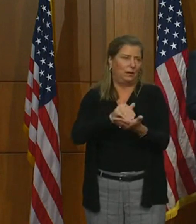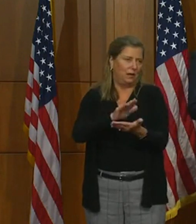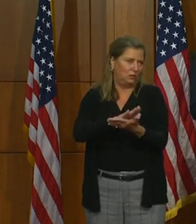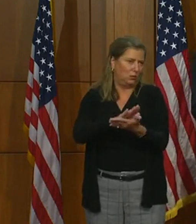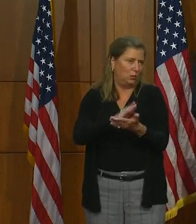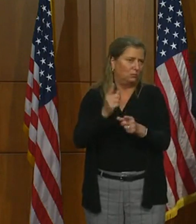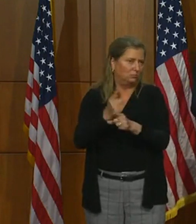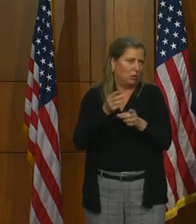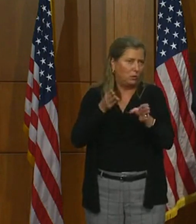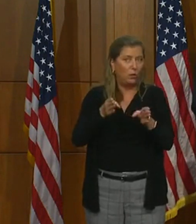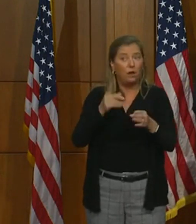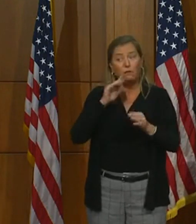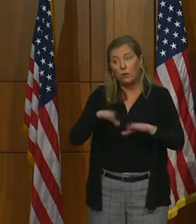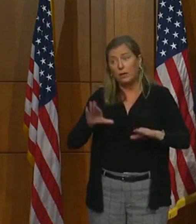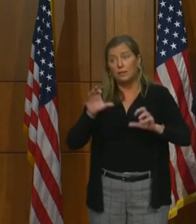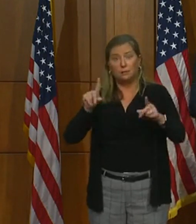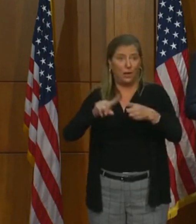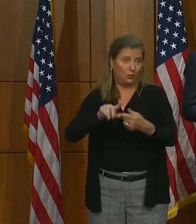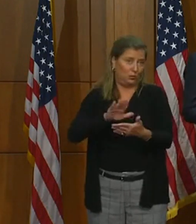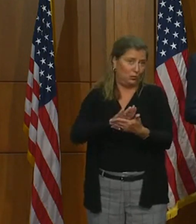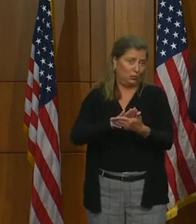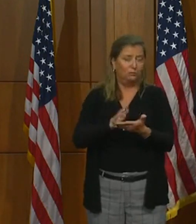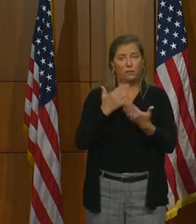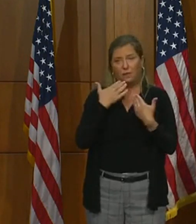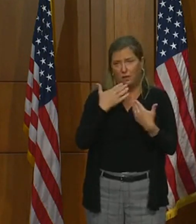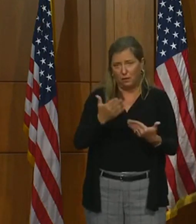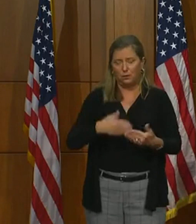responsibly and get our students back in the classroom. Thank you.